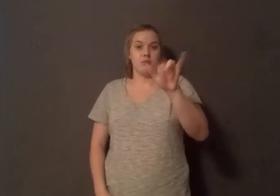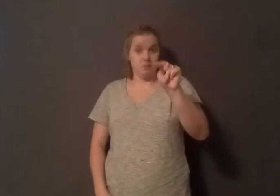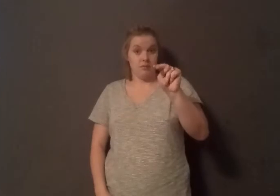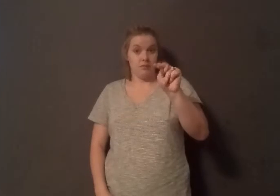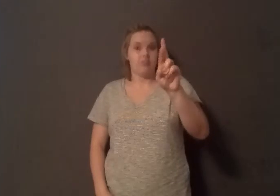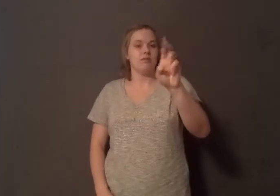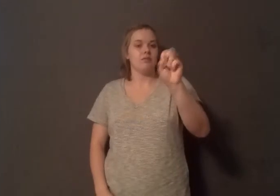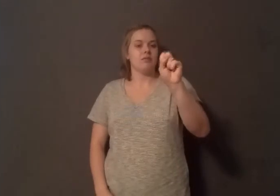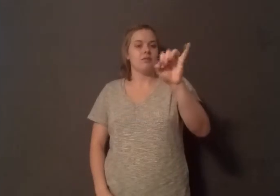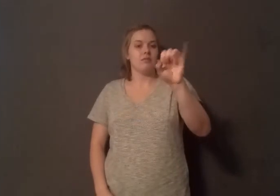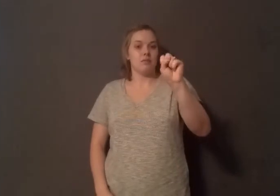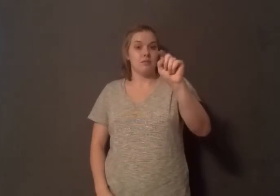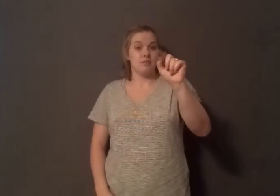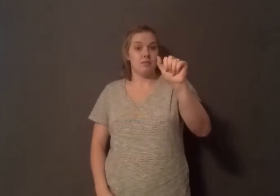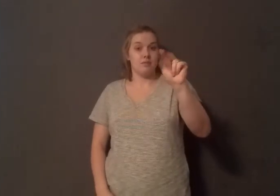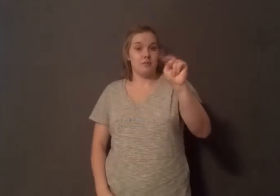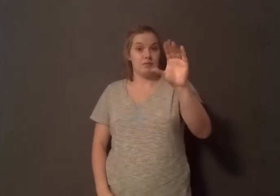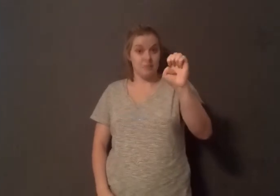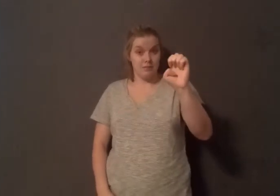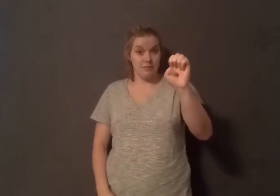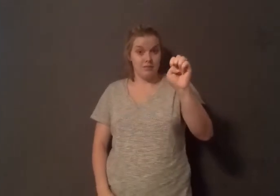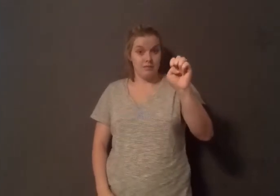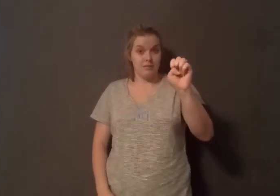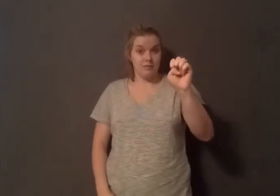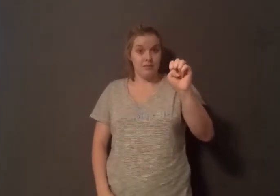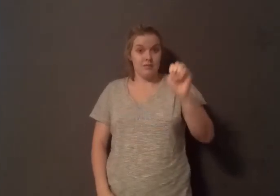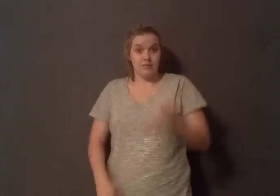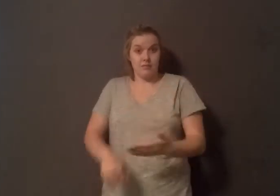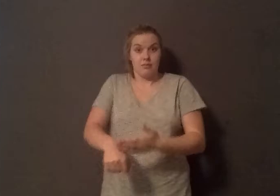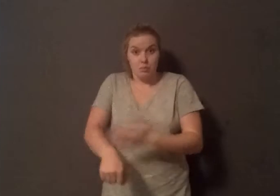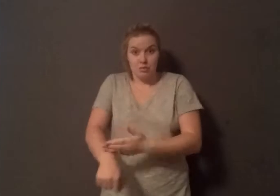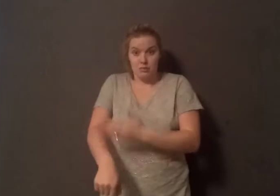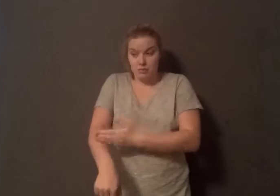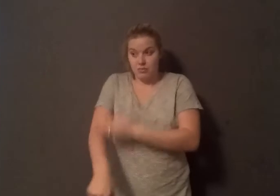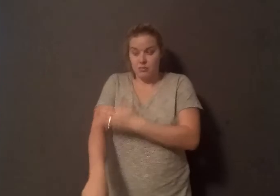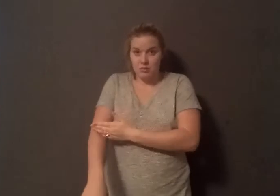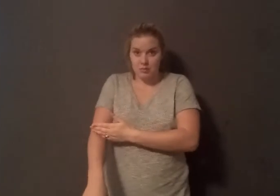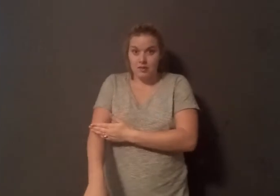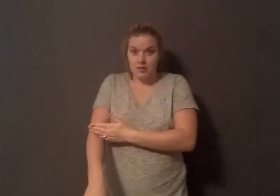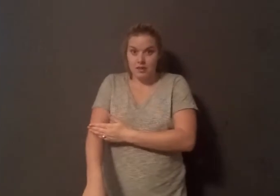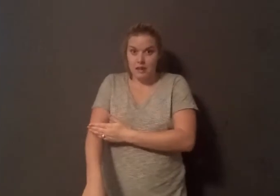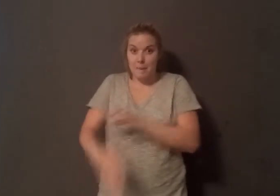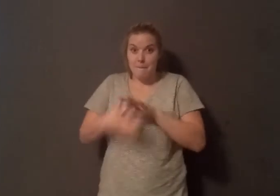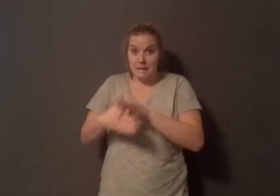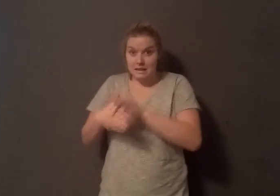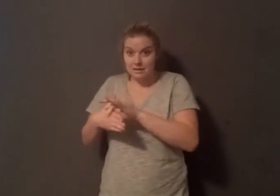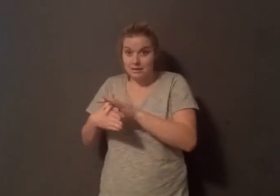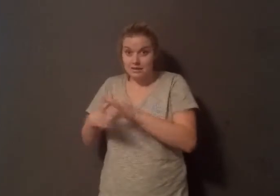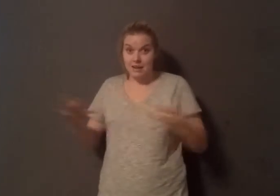can't get into the cells where it belongs. It builds up in the blood, and that's diabetes. I had never heard that meat was associated with causing diabetes. We had